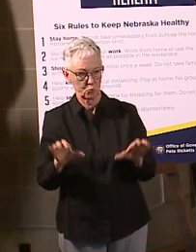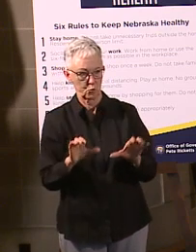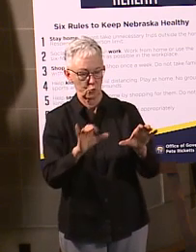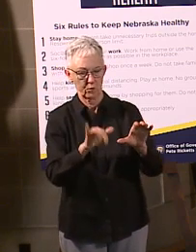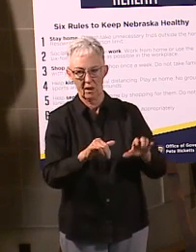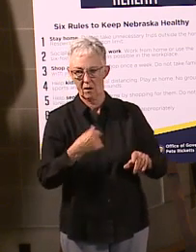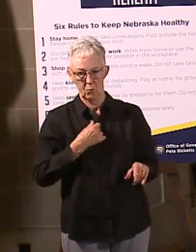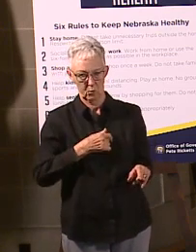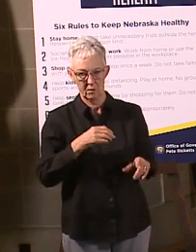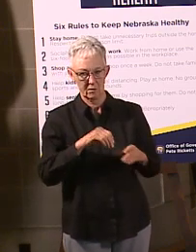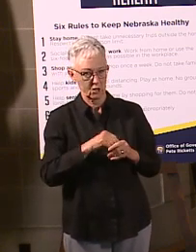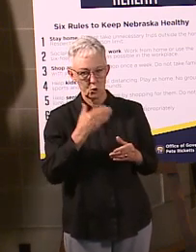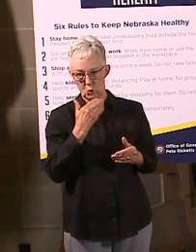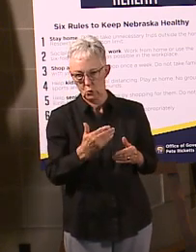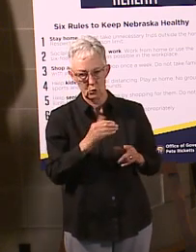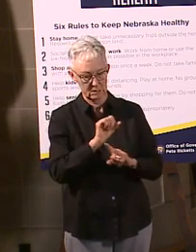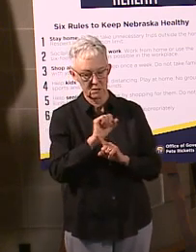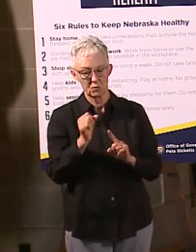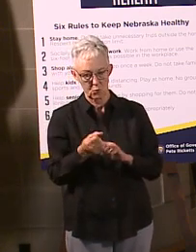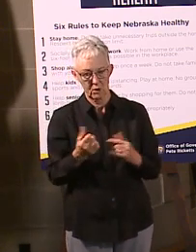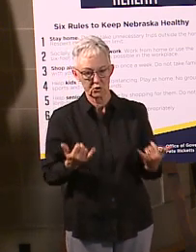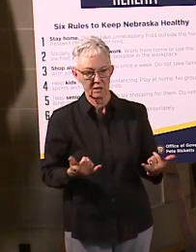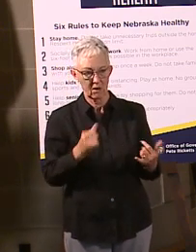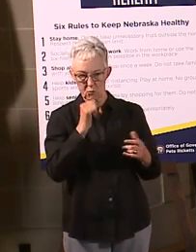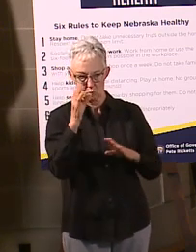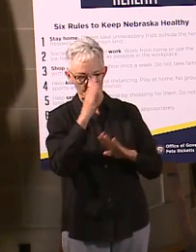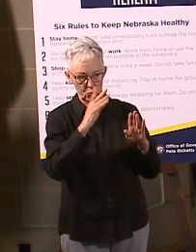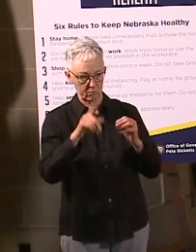fine shape. People should not be concerned about our ability to pay unemployment.